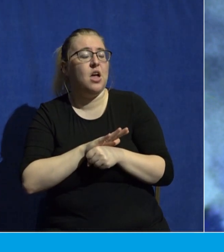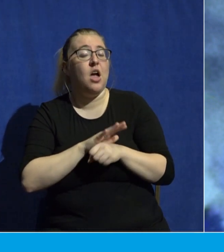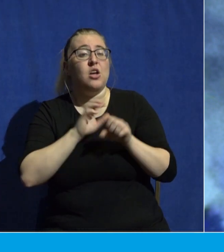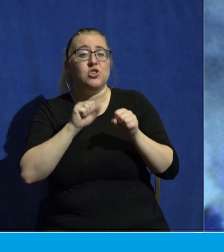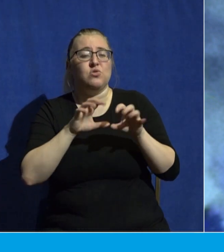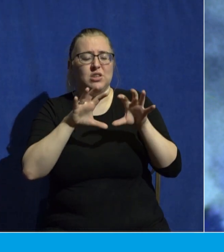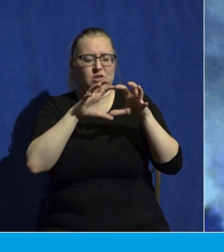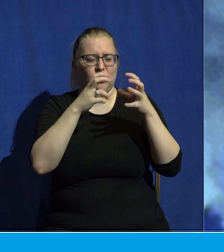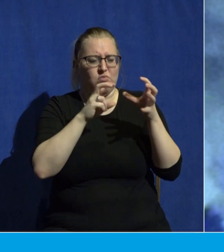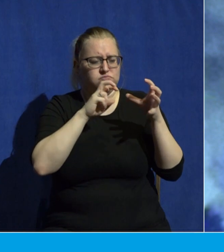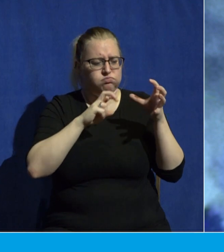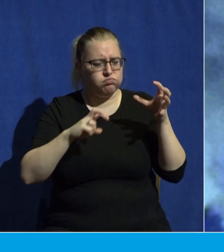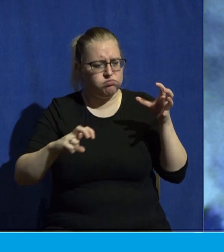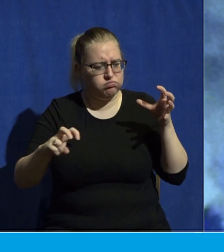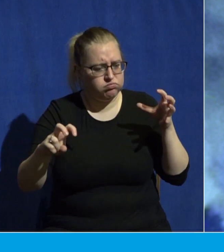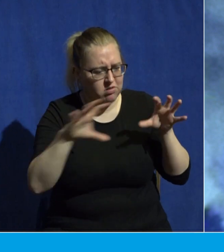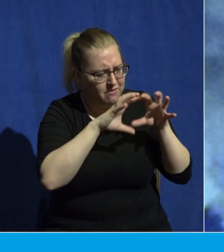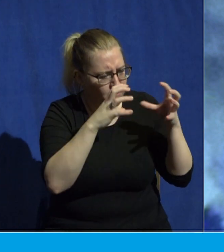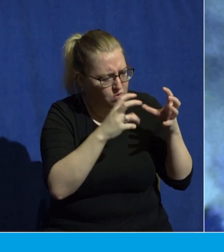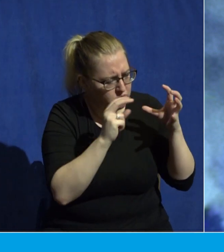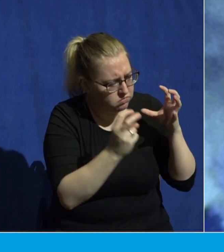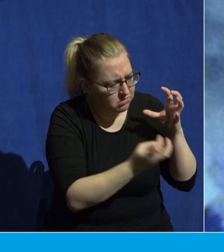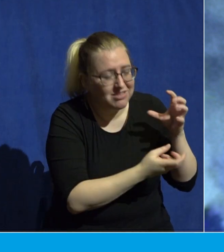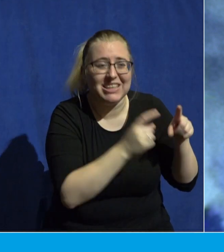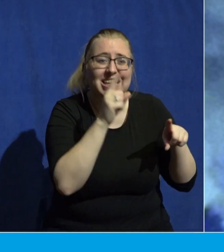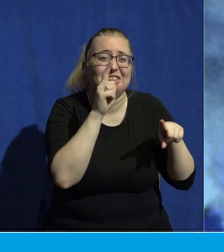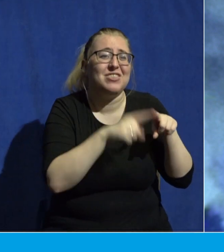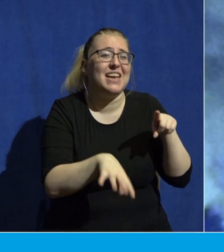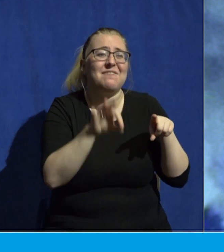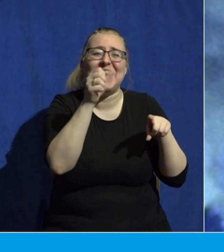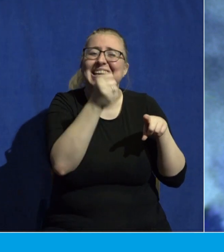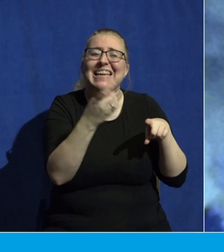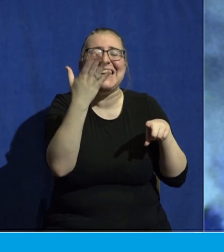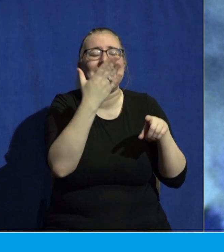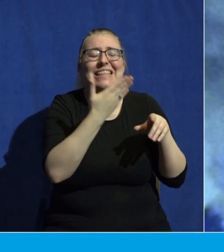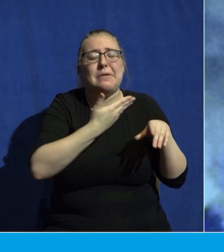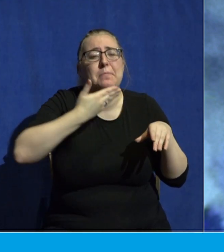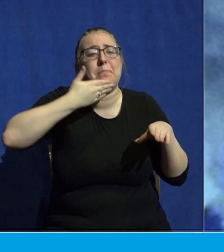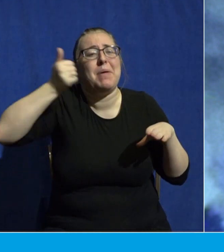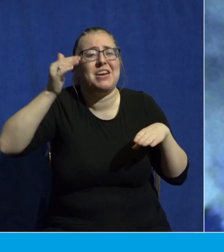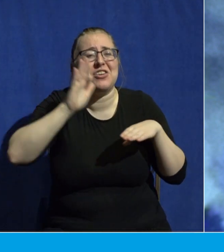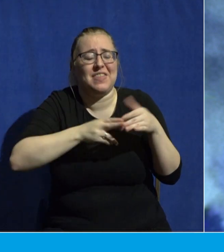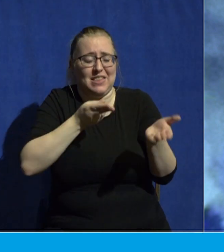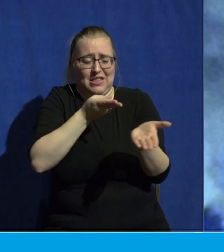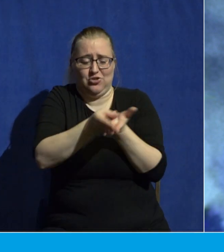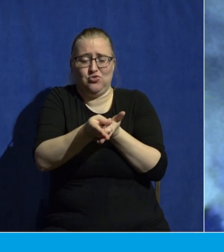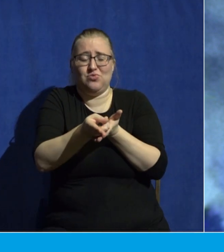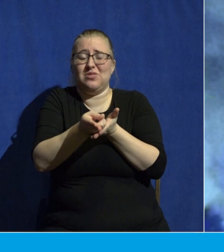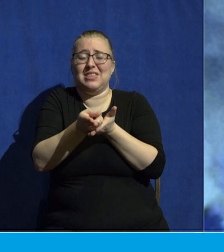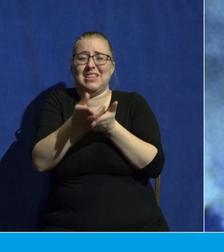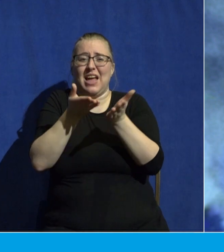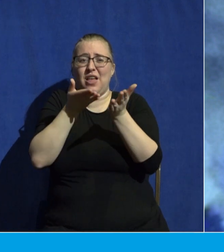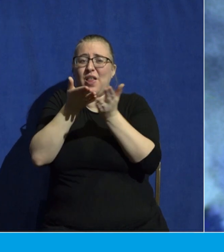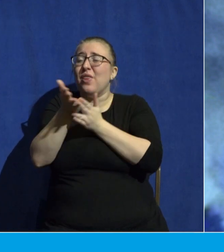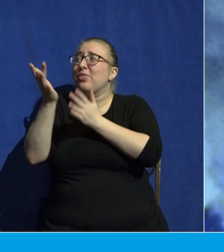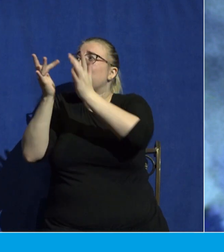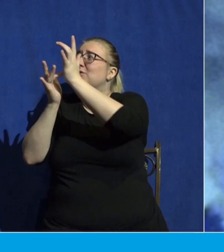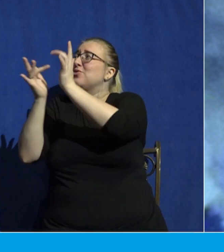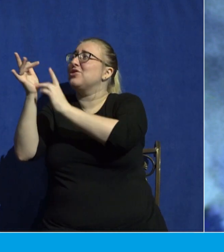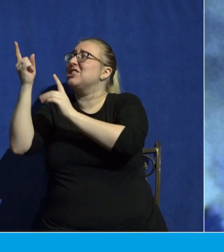nothing greater that can be found than that truth right there. That in Jesus you can be fully known, you